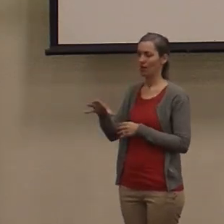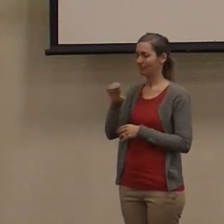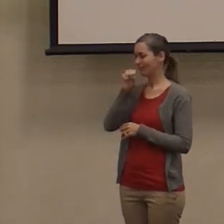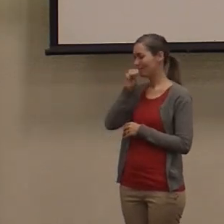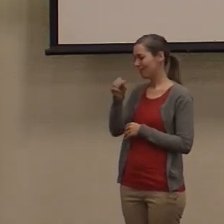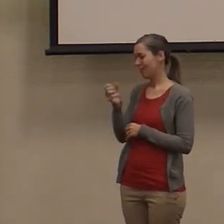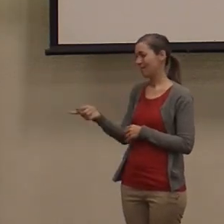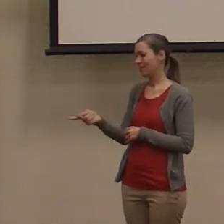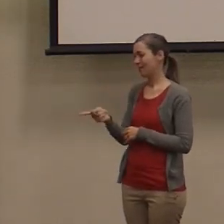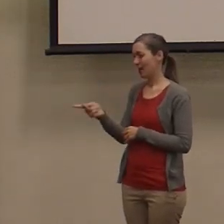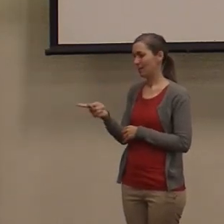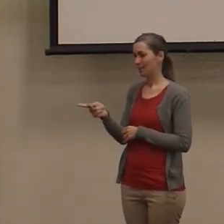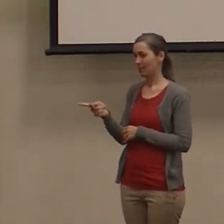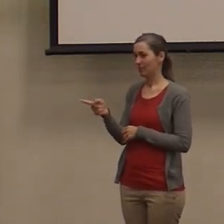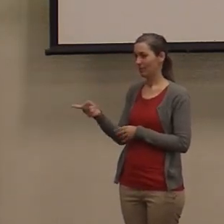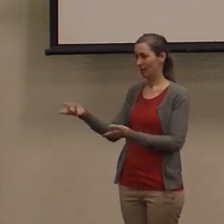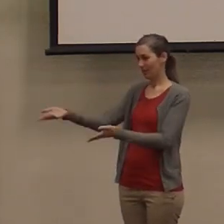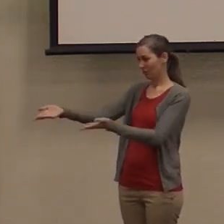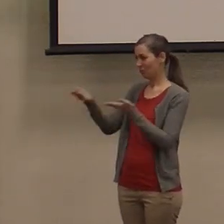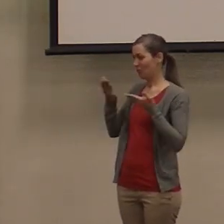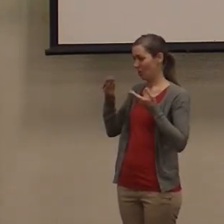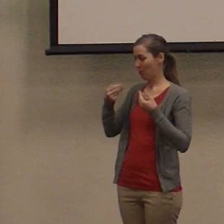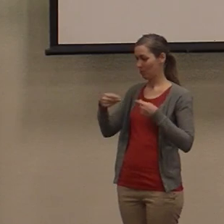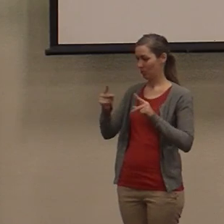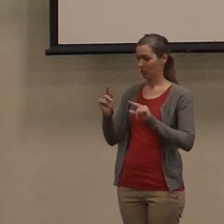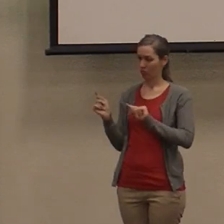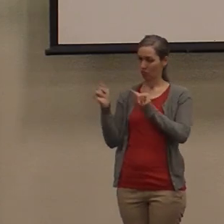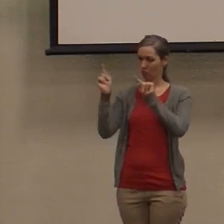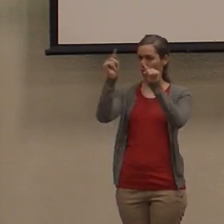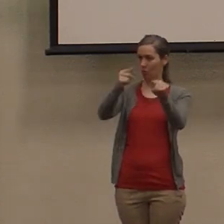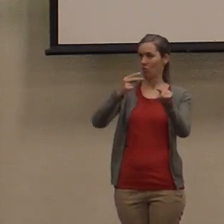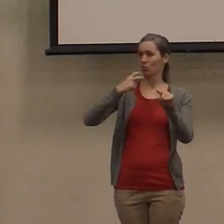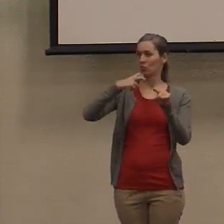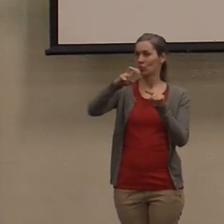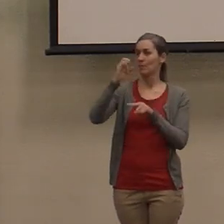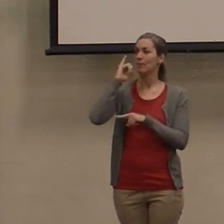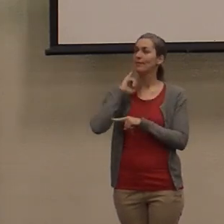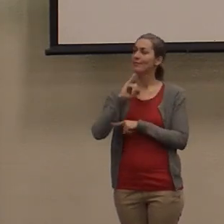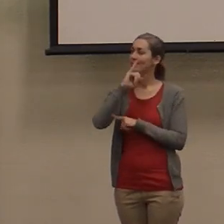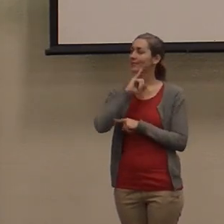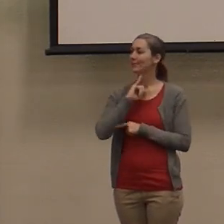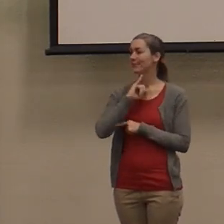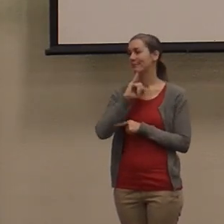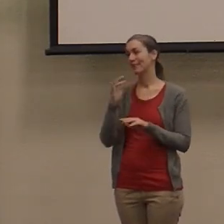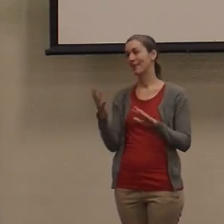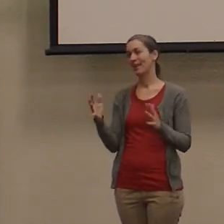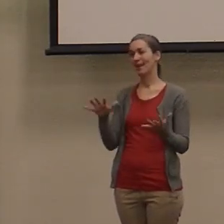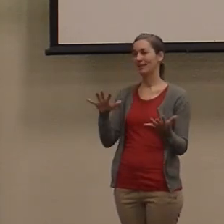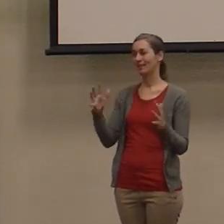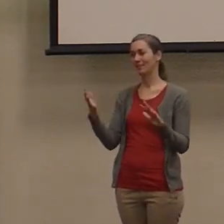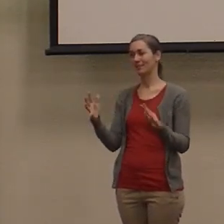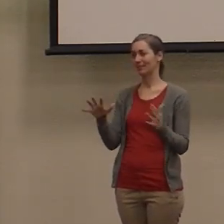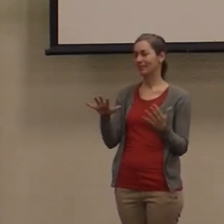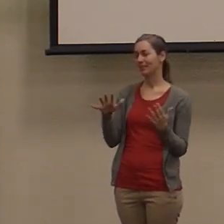with them. And so they presented us an opportunity to go on this trip to Israel as kind of a